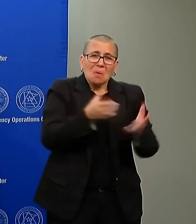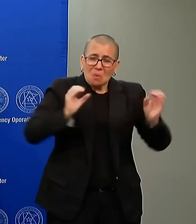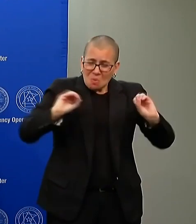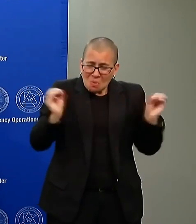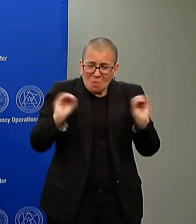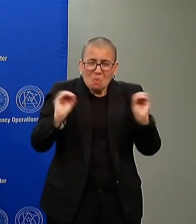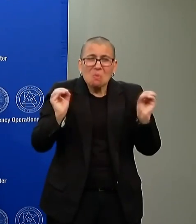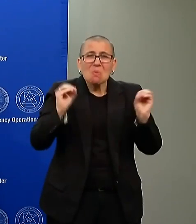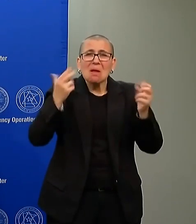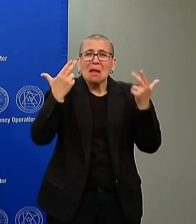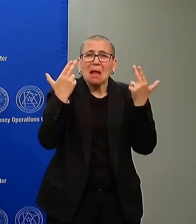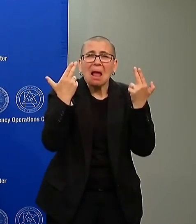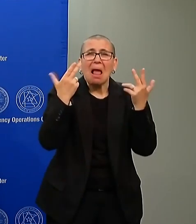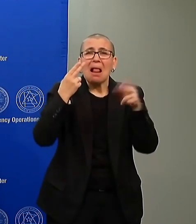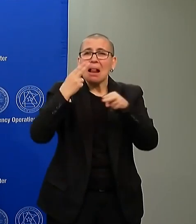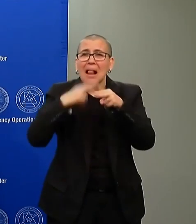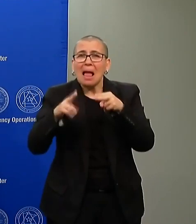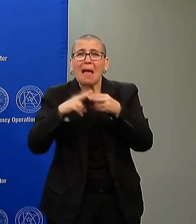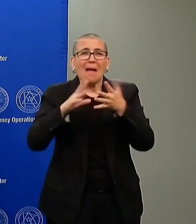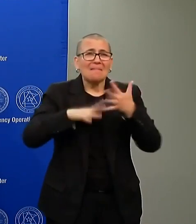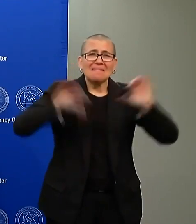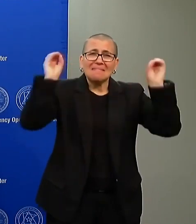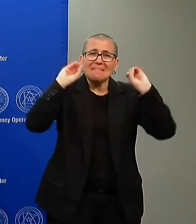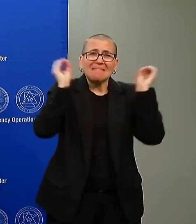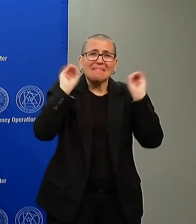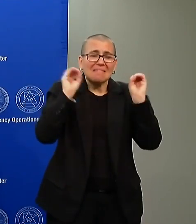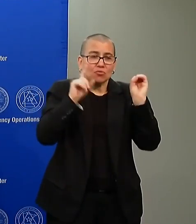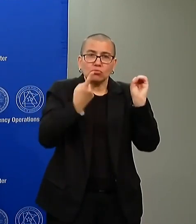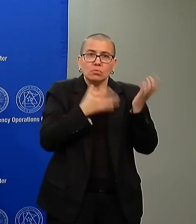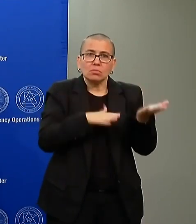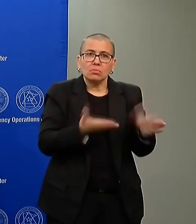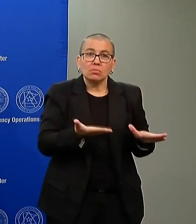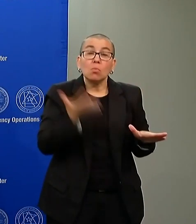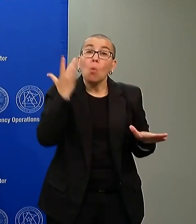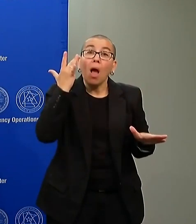their lives wrongfully at the hands of law enforcement.